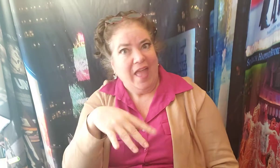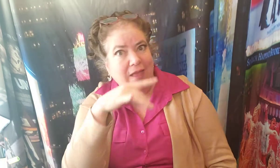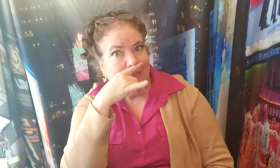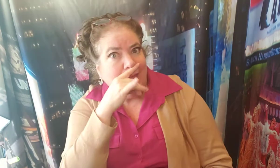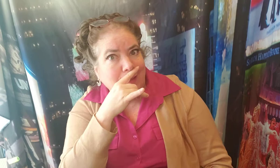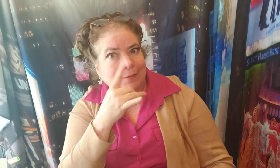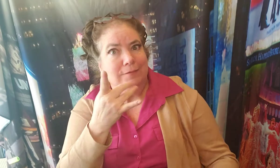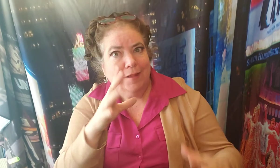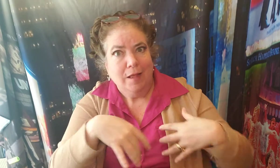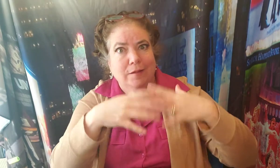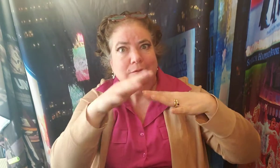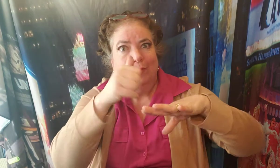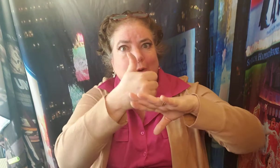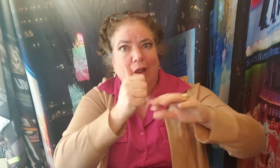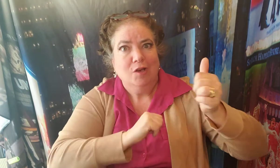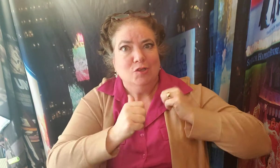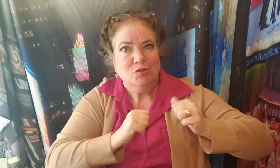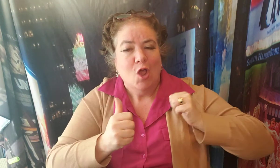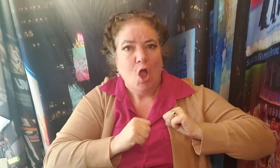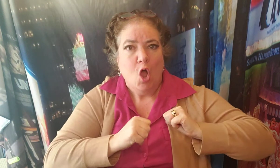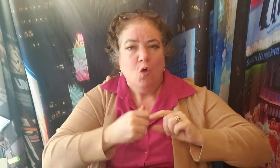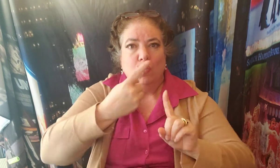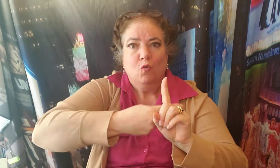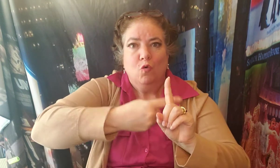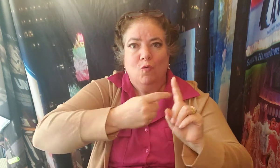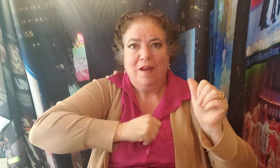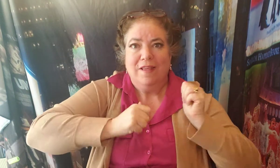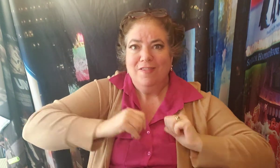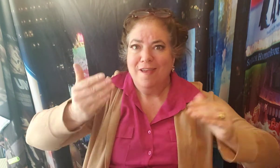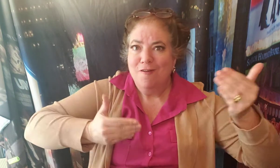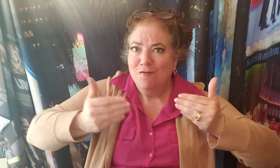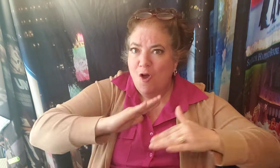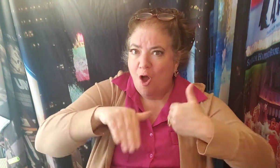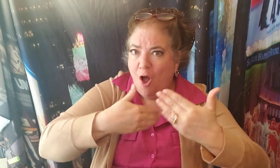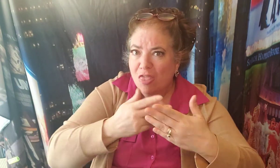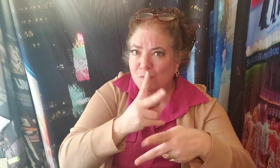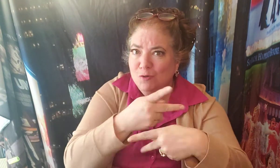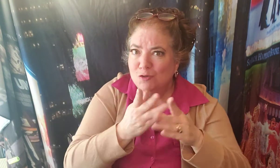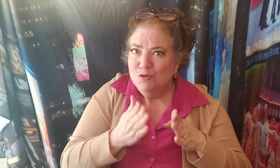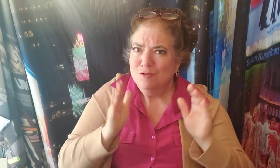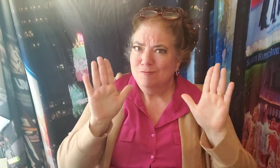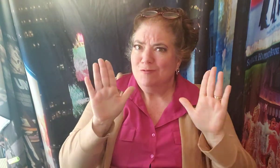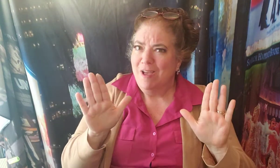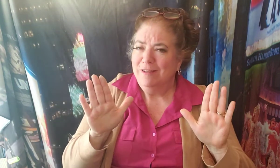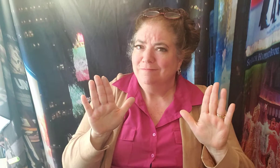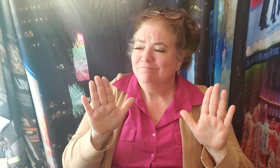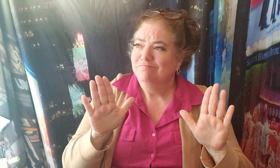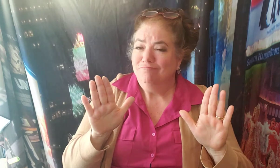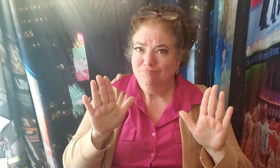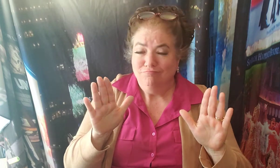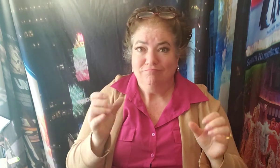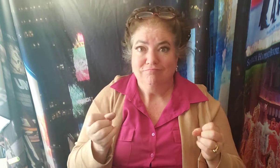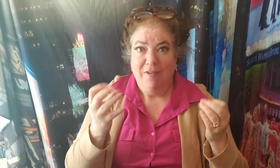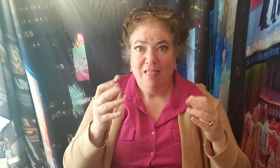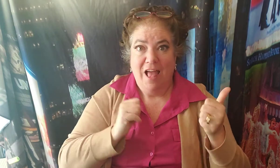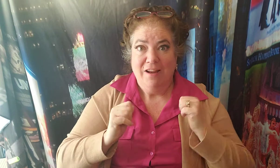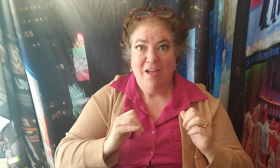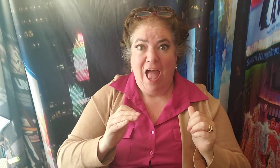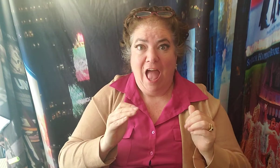We'll rent a theater, invite all the producers. That'll be great. Well, everybody did think it was a great idea, except that we rented the